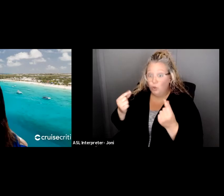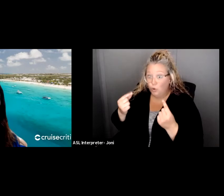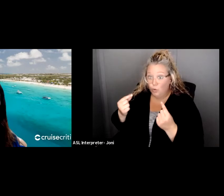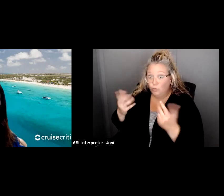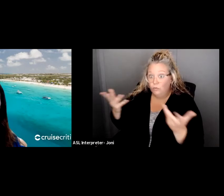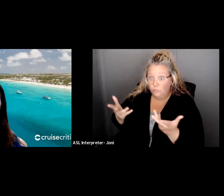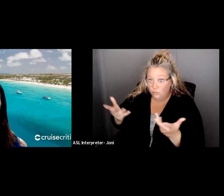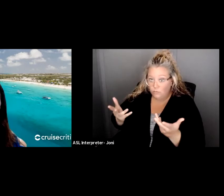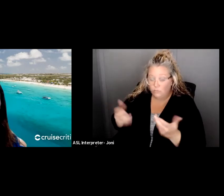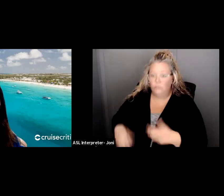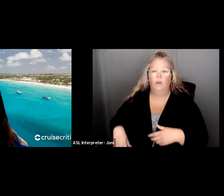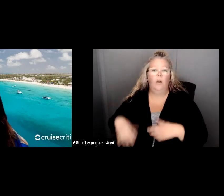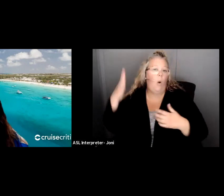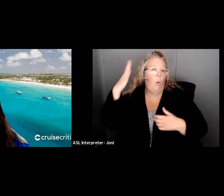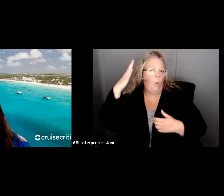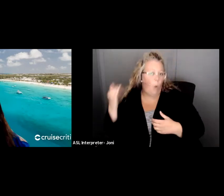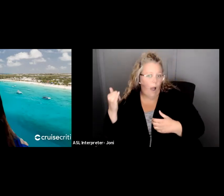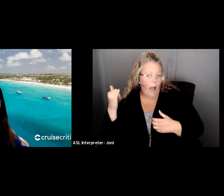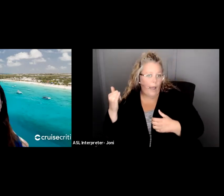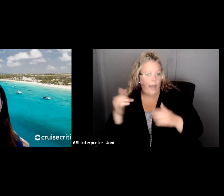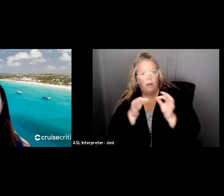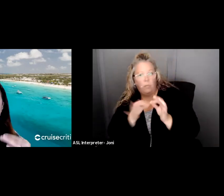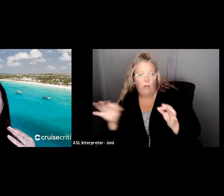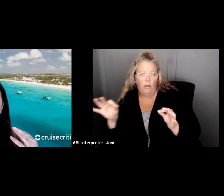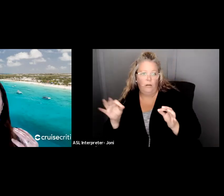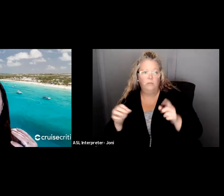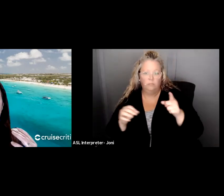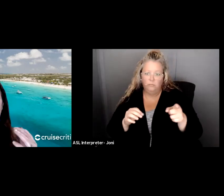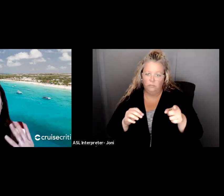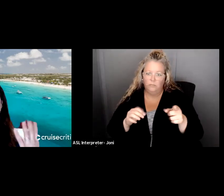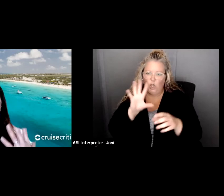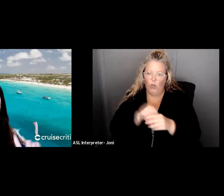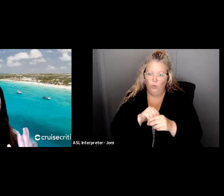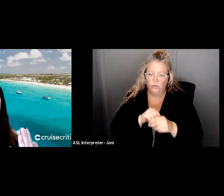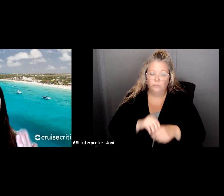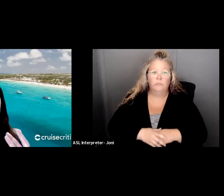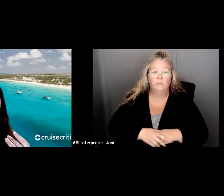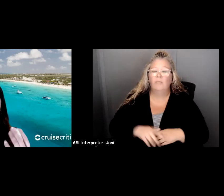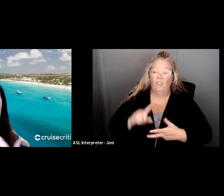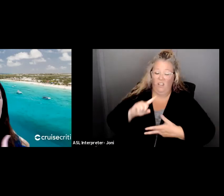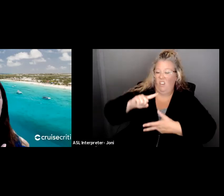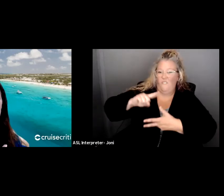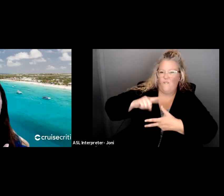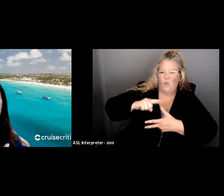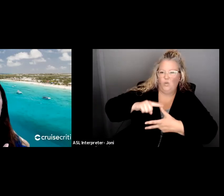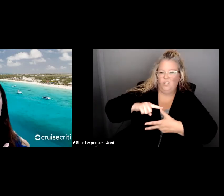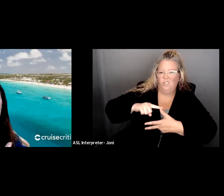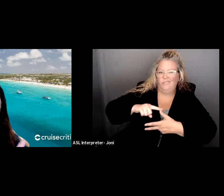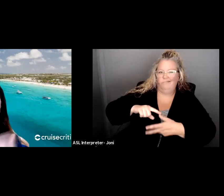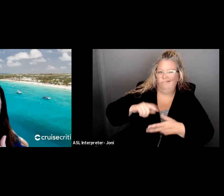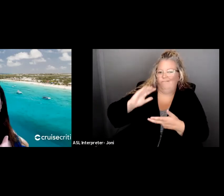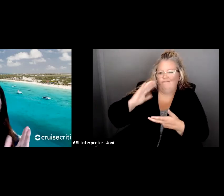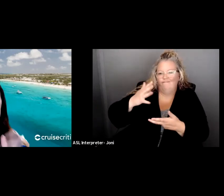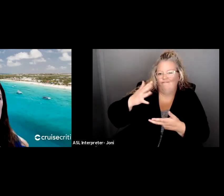to reach their goals for greater independence. The first one is, those are more, that's like a timeline, right?